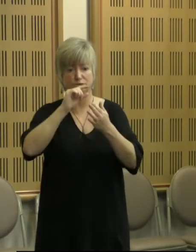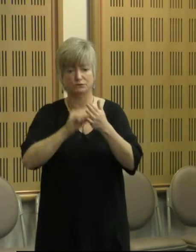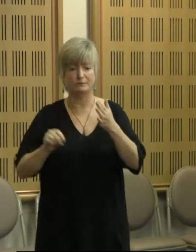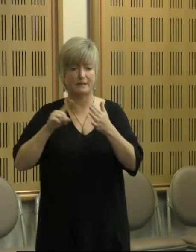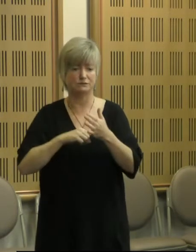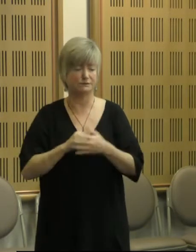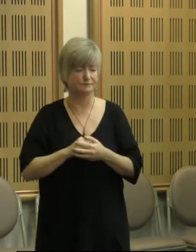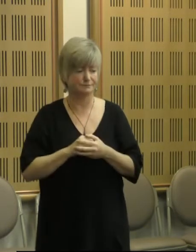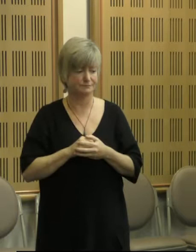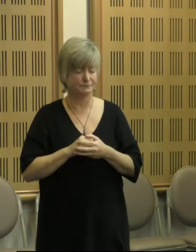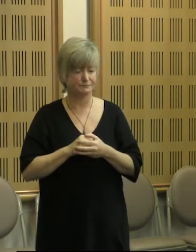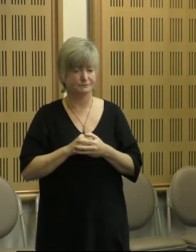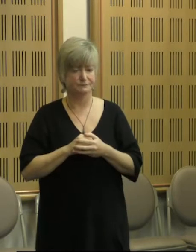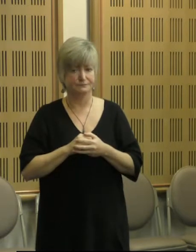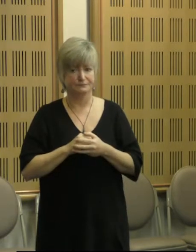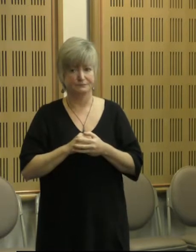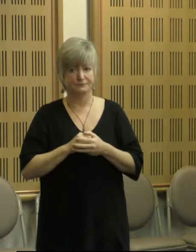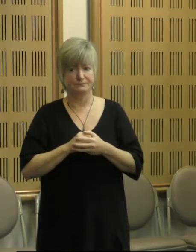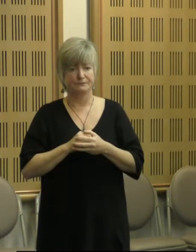suppose, to understand working in this area.